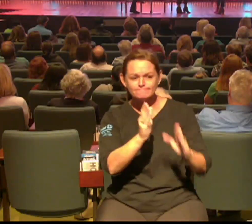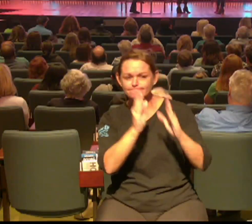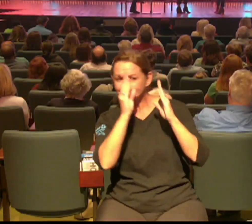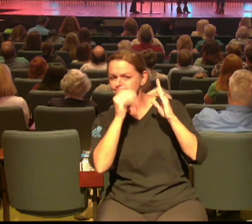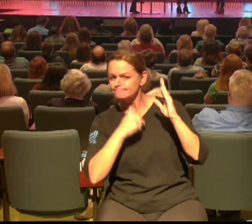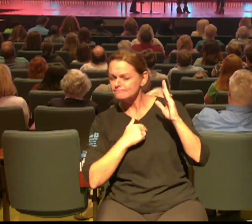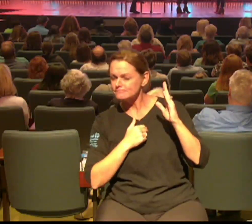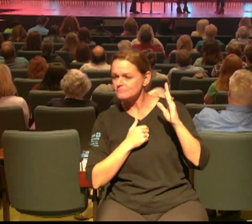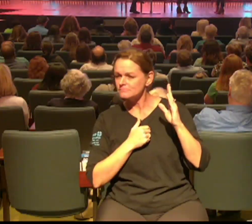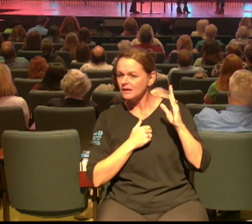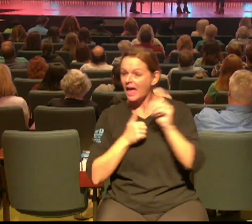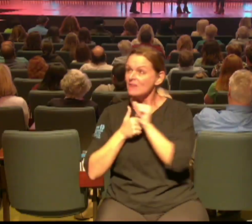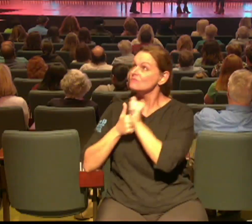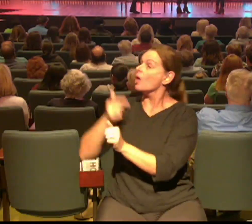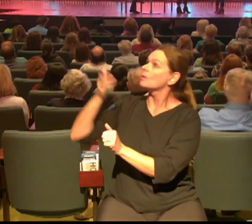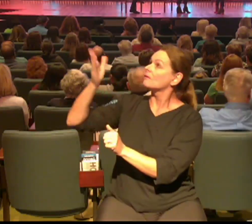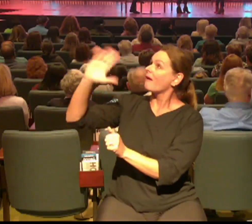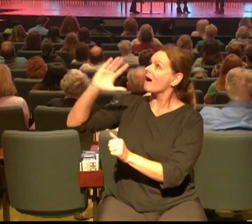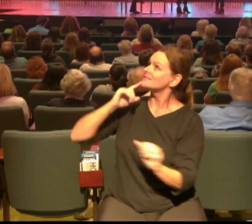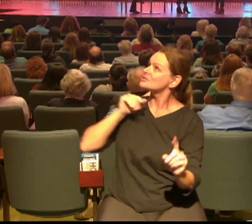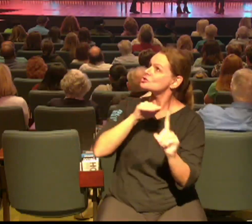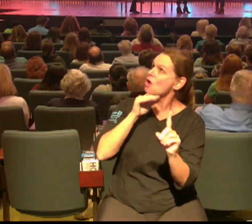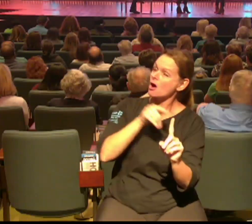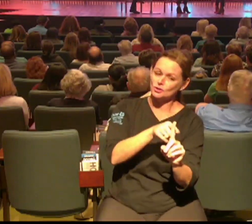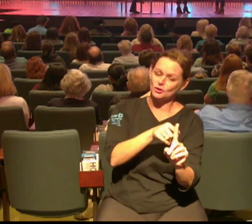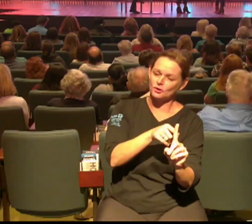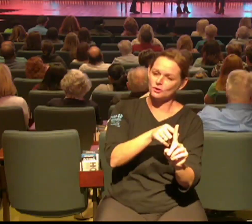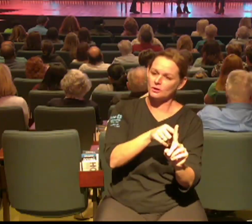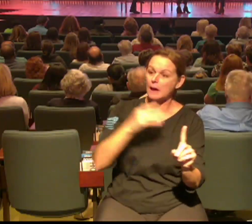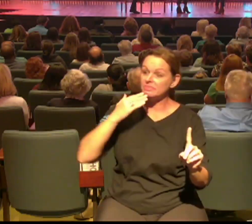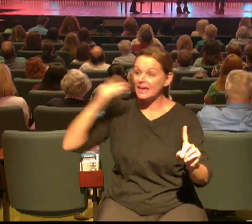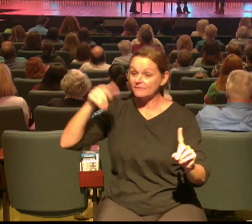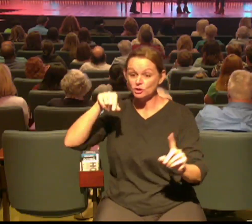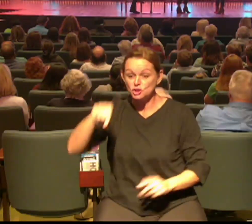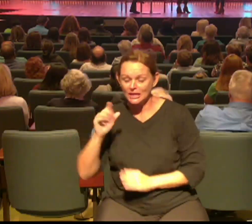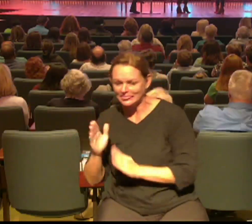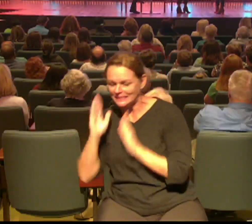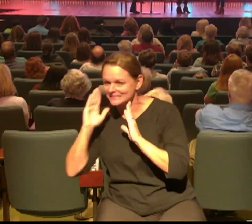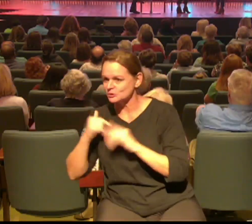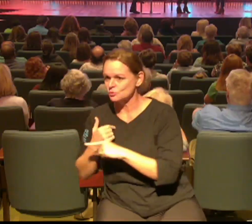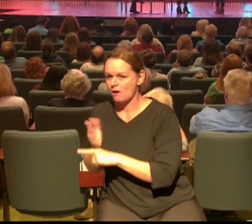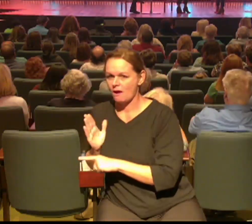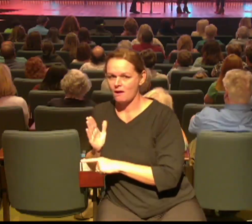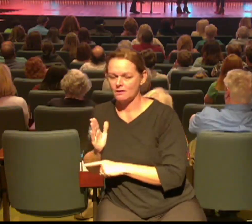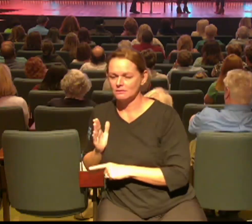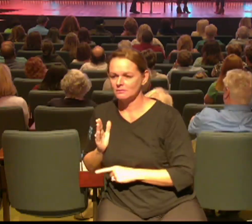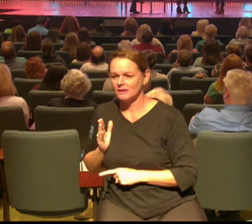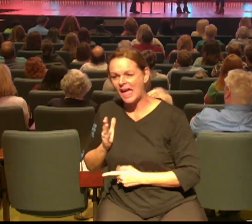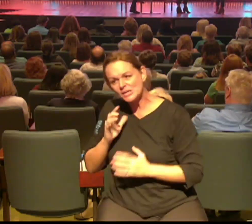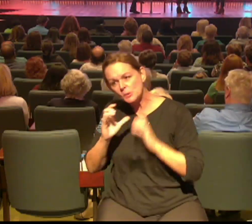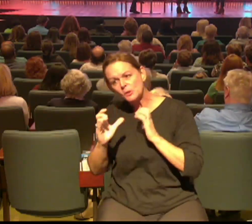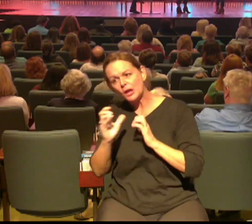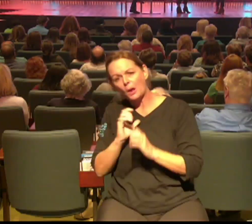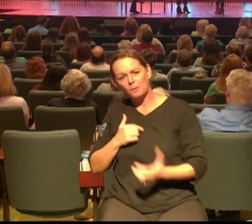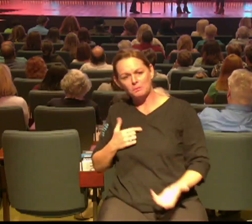obedient to God into the Holy Spirit to really be bold and speak the gospel anywhere I